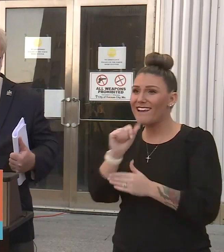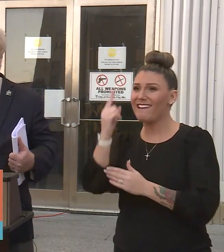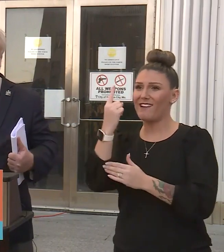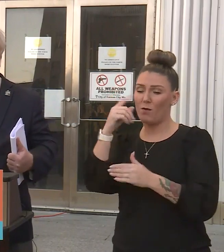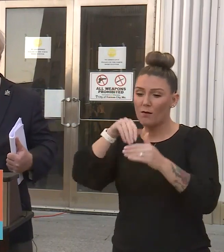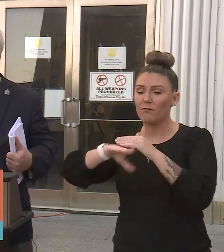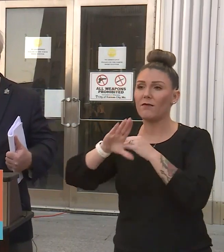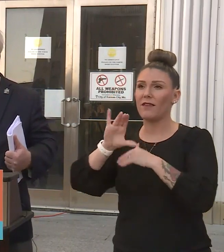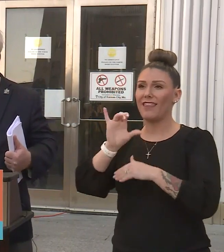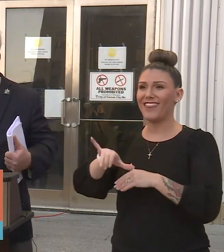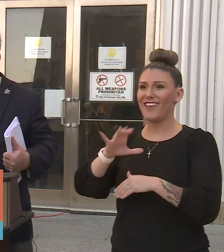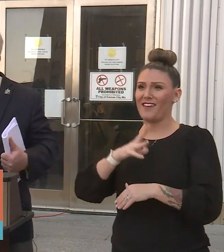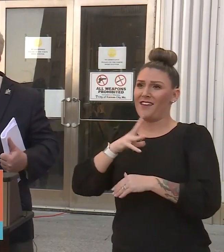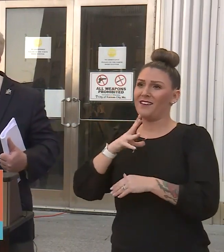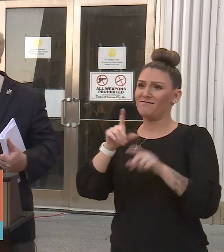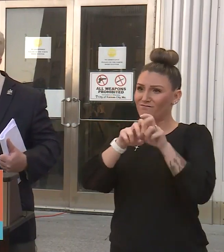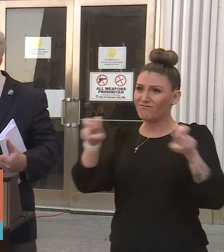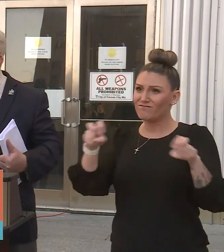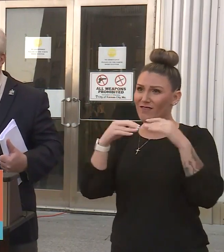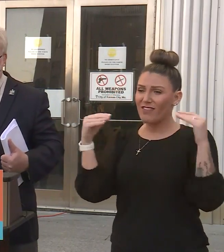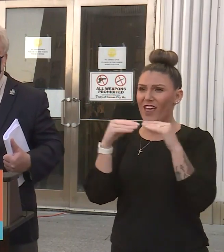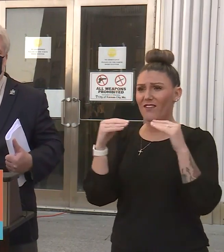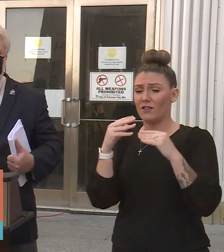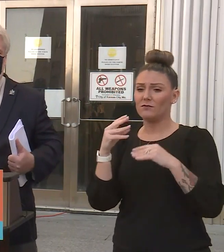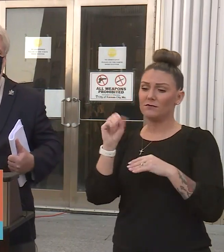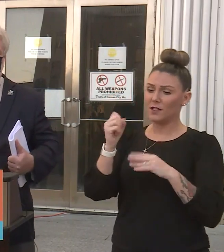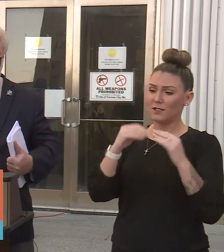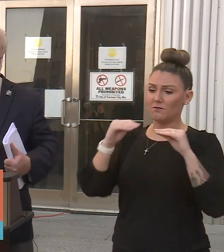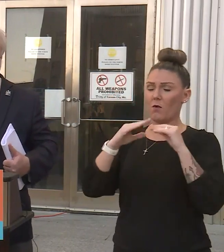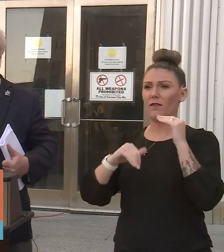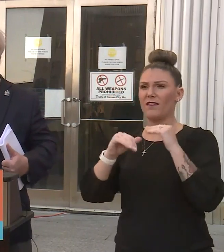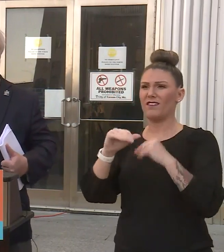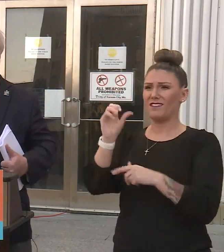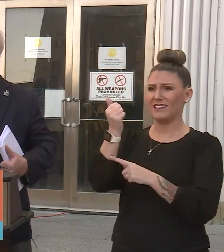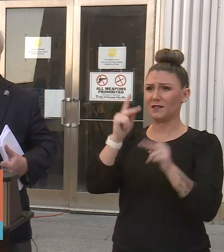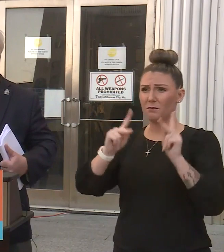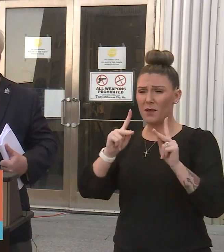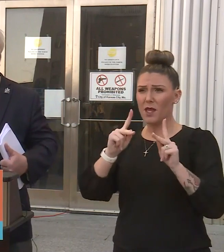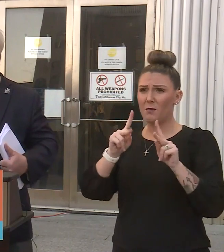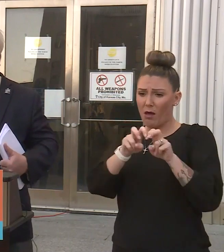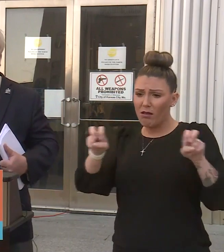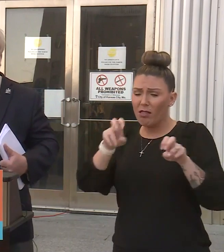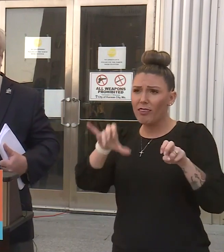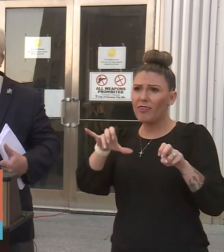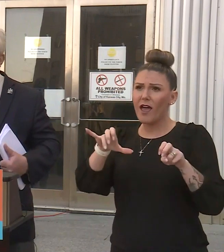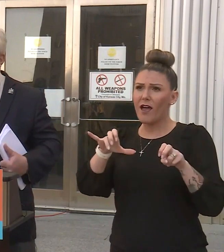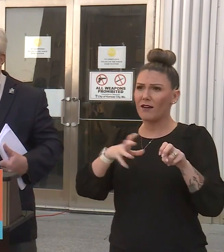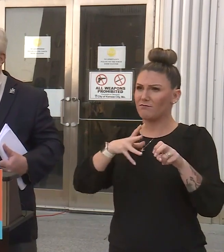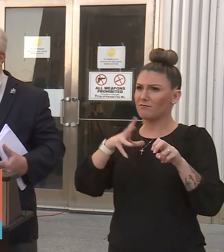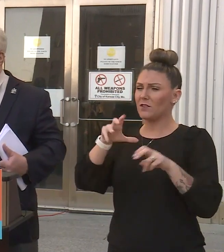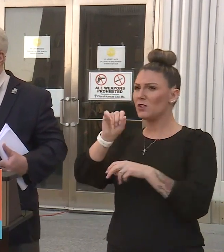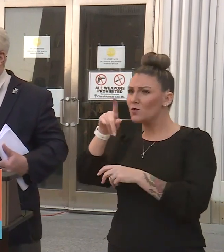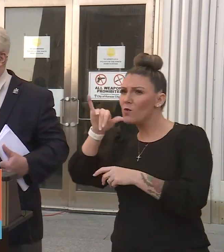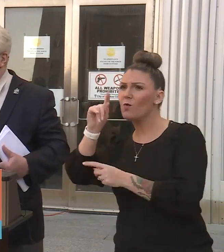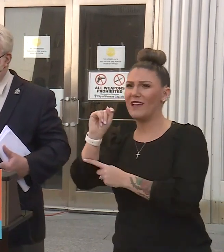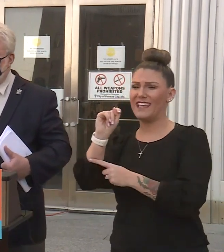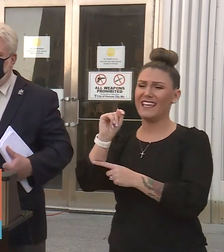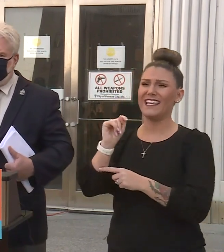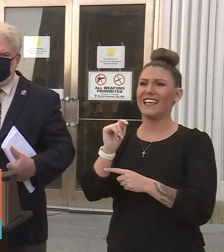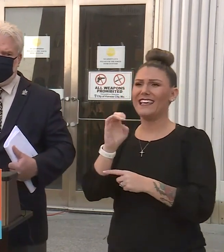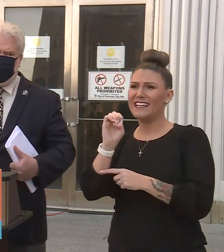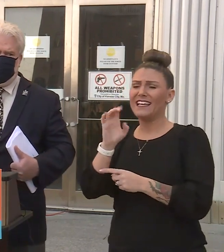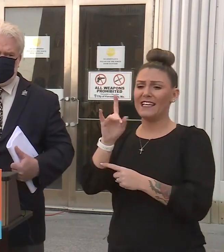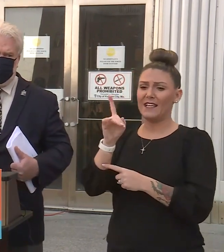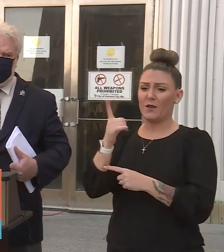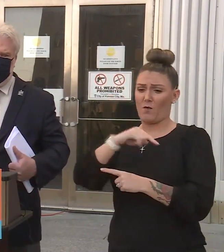into that suite. So even though it's more than 10 folks that would be in that suite, they have a mechanism. We had over a thousand